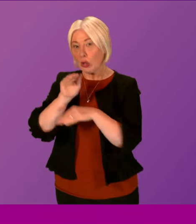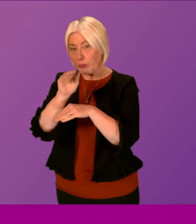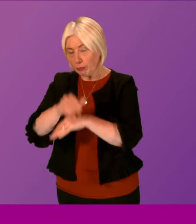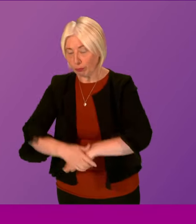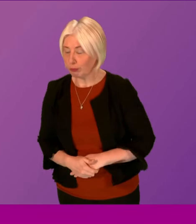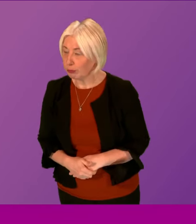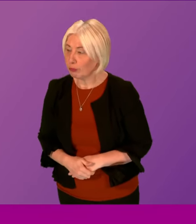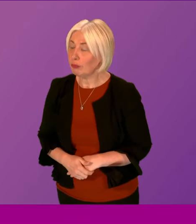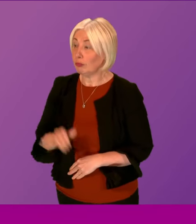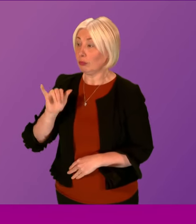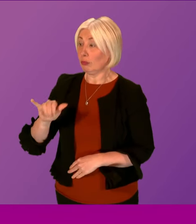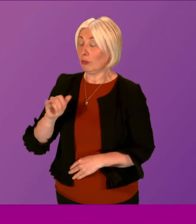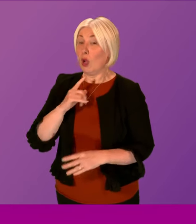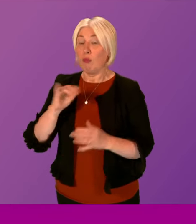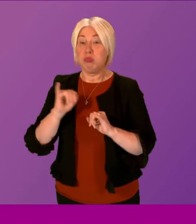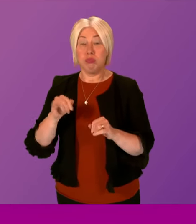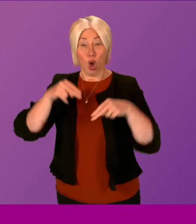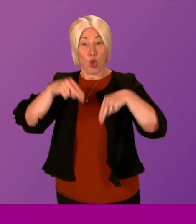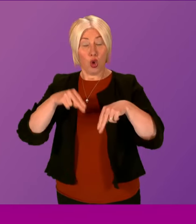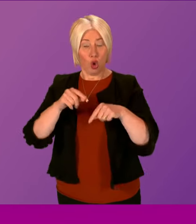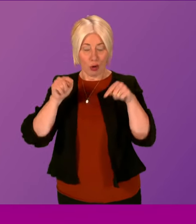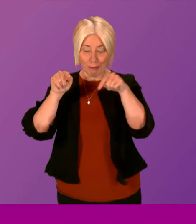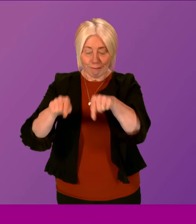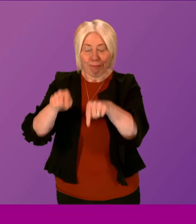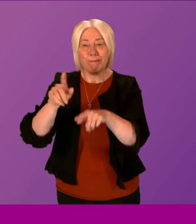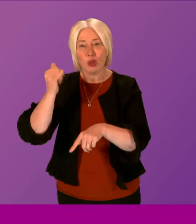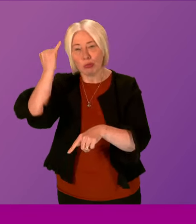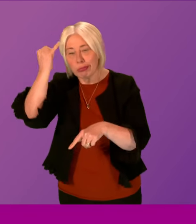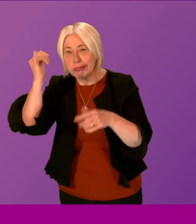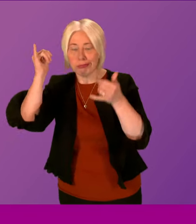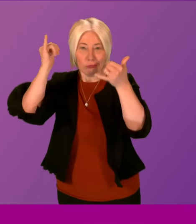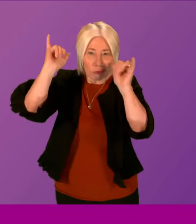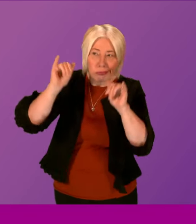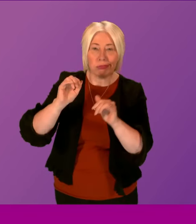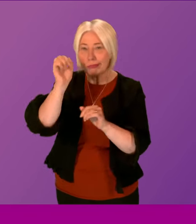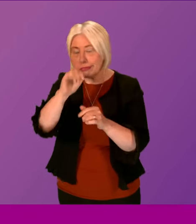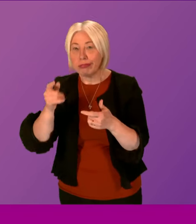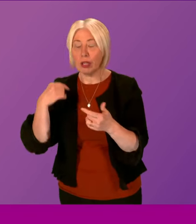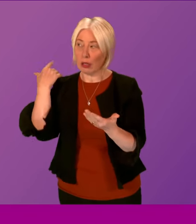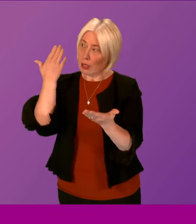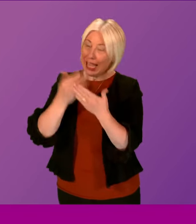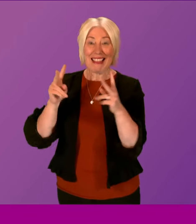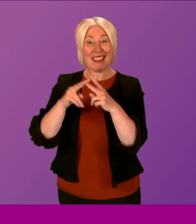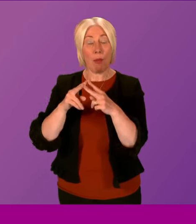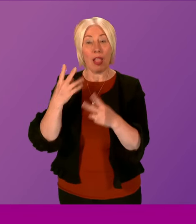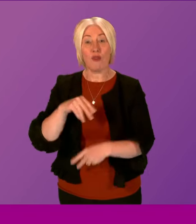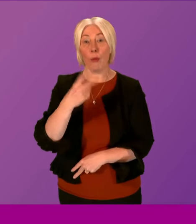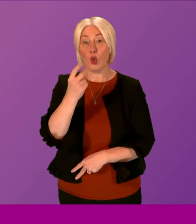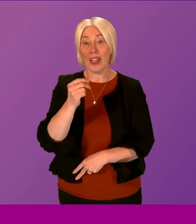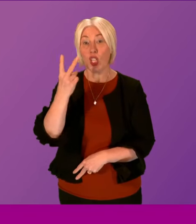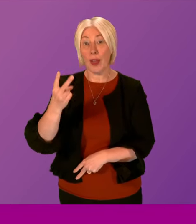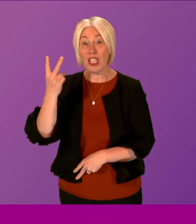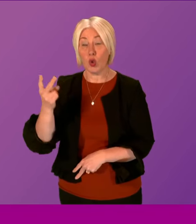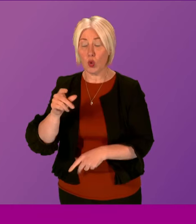Presiding Officer. The devastating cost of dog attacks on livestock has doubled in Scotland since 2022. It's causing harm and distress